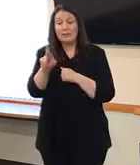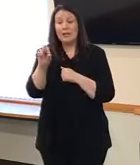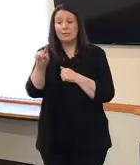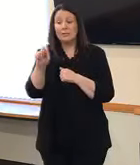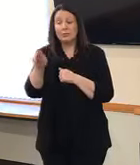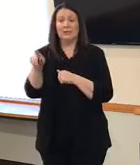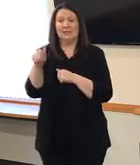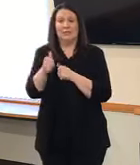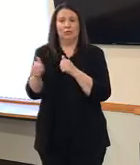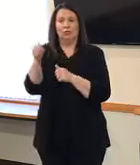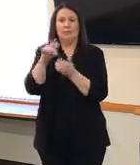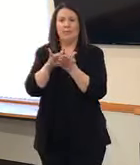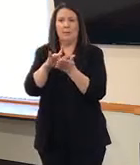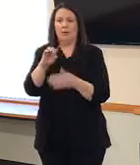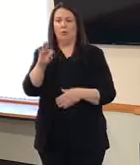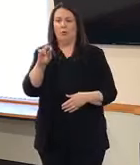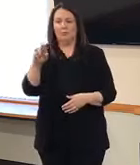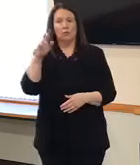Services.